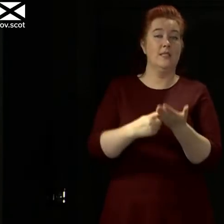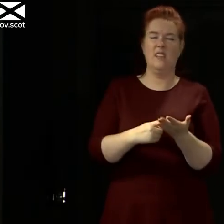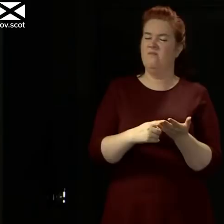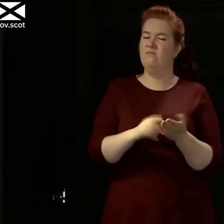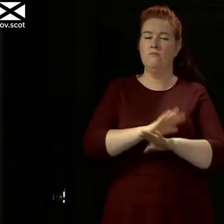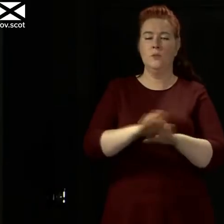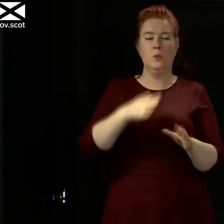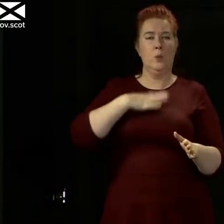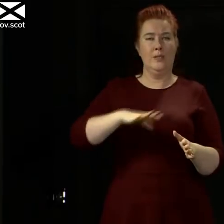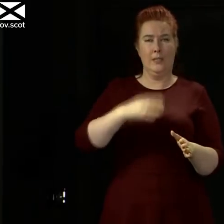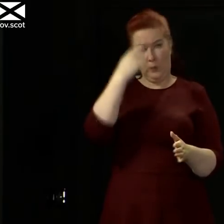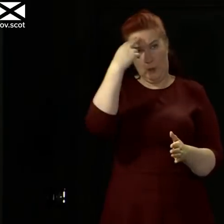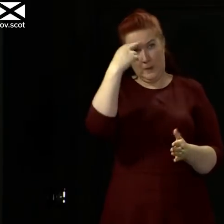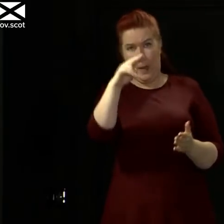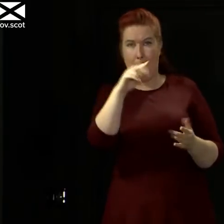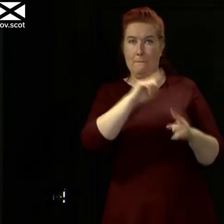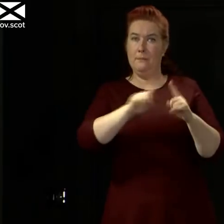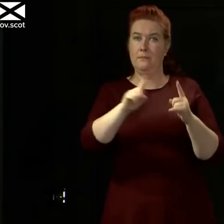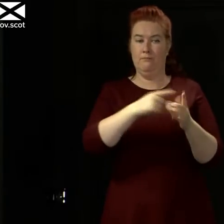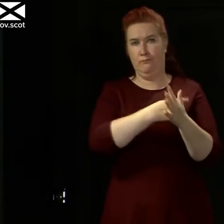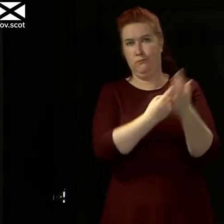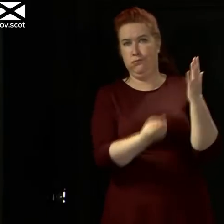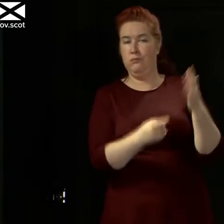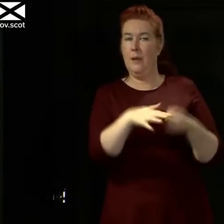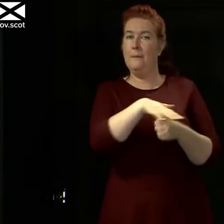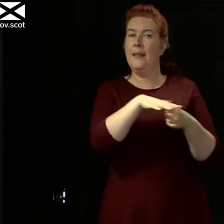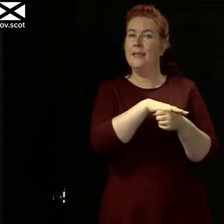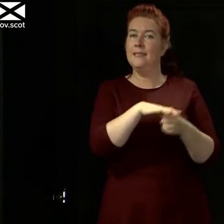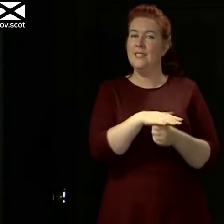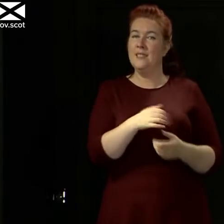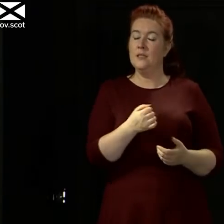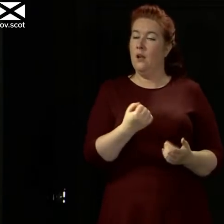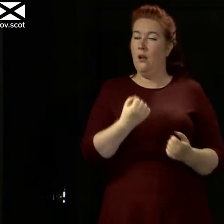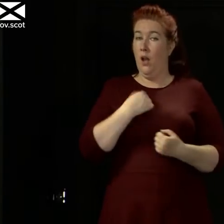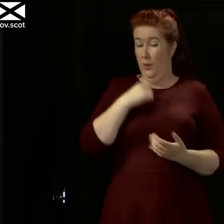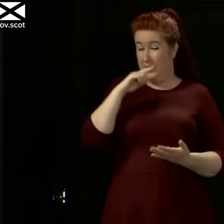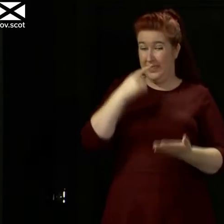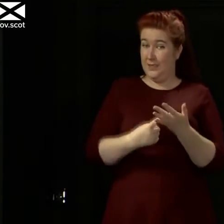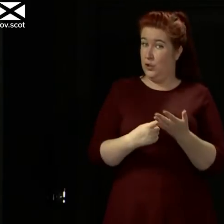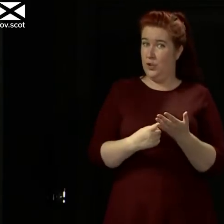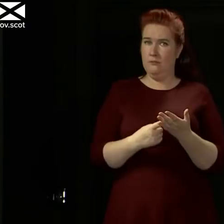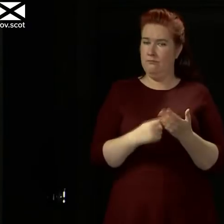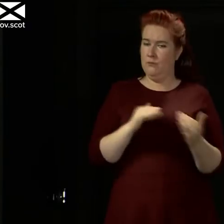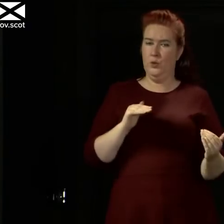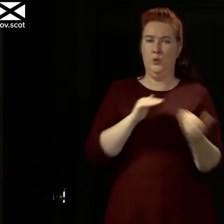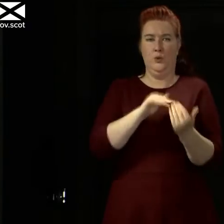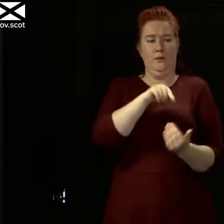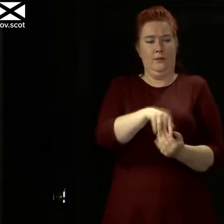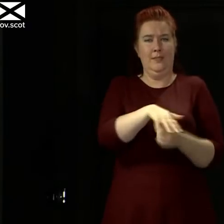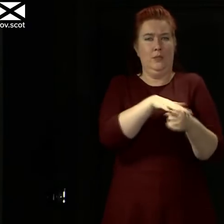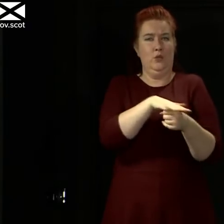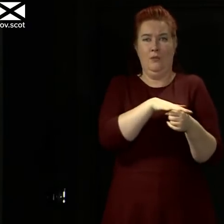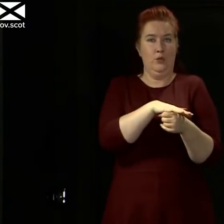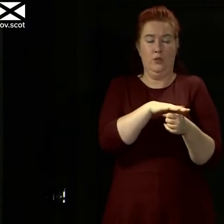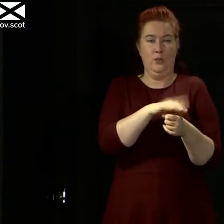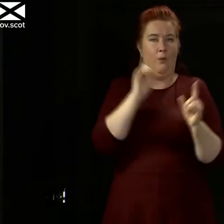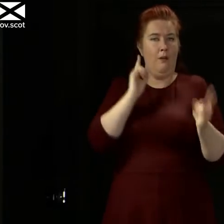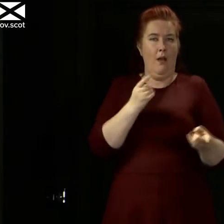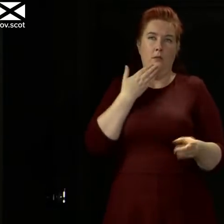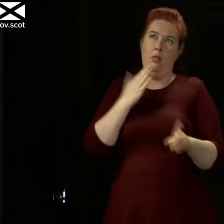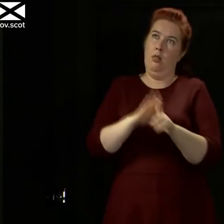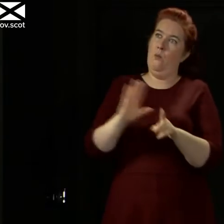name particular locations. So these are judgments that we make on a case-by-case basis with that overall objective